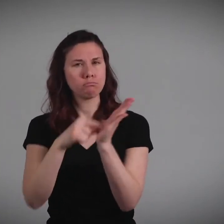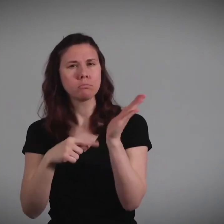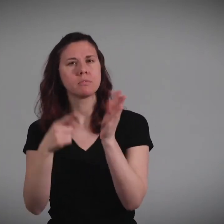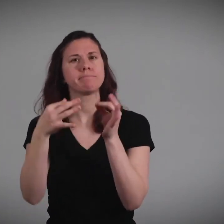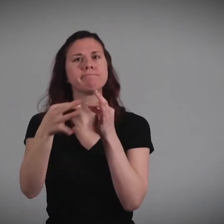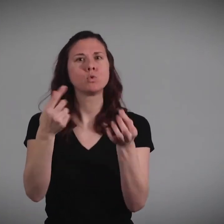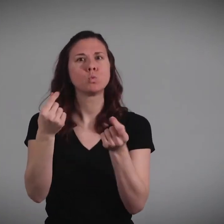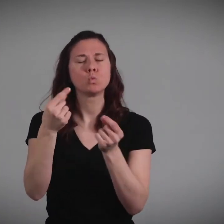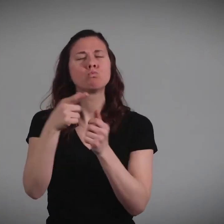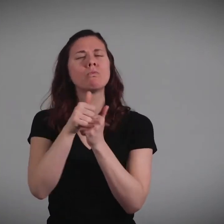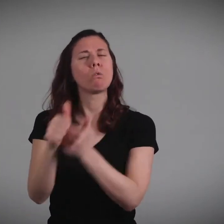carefully.